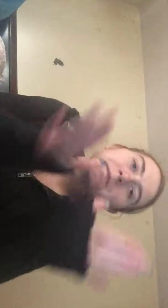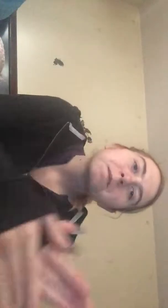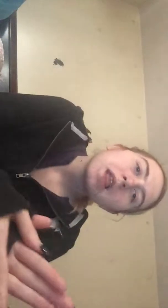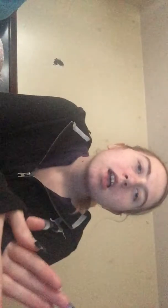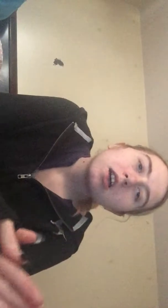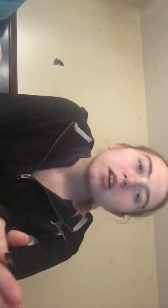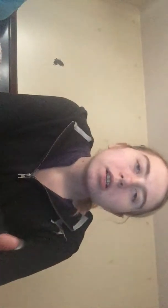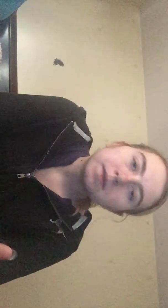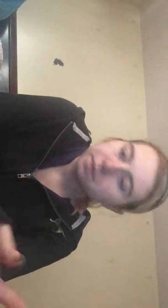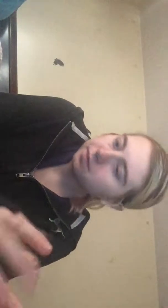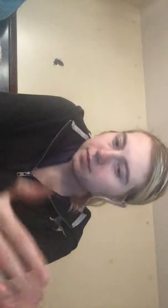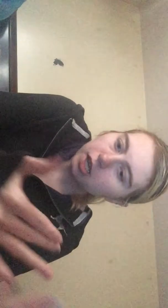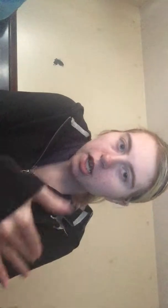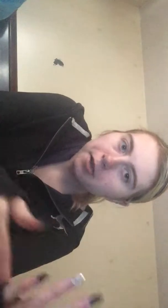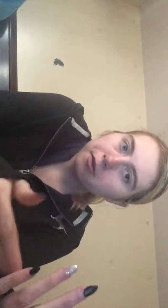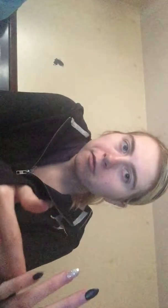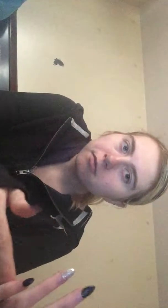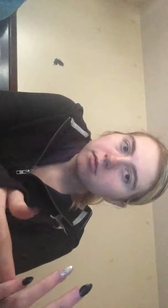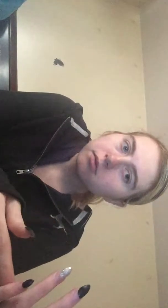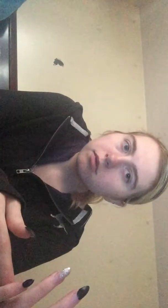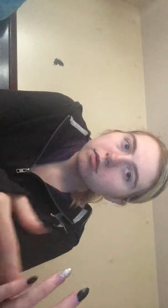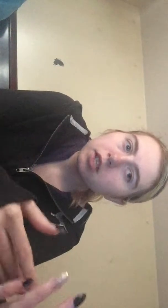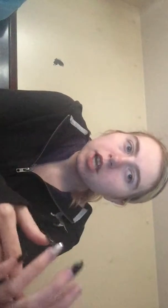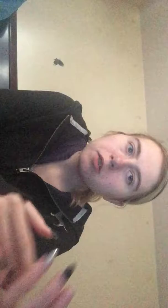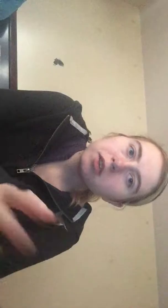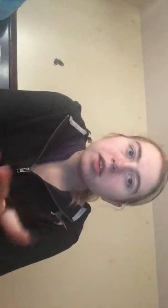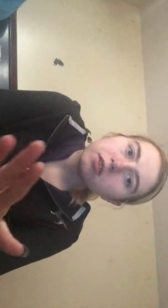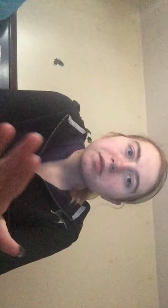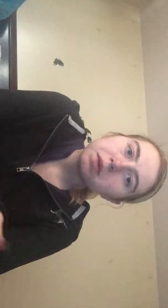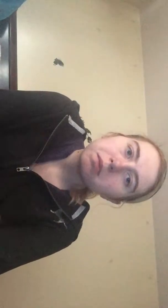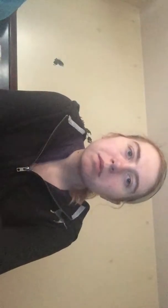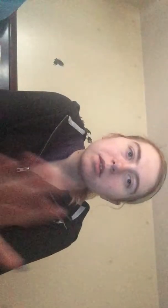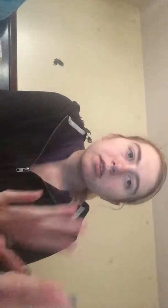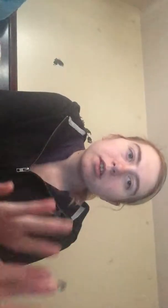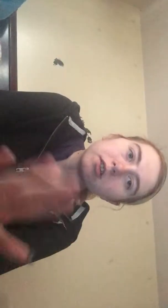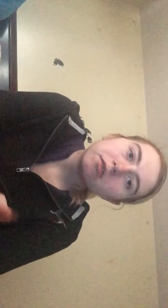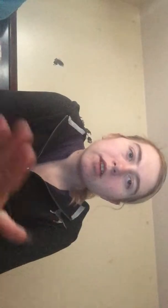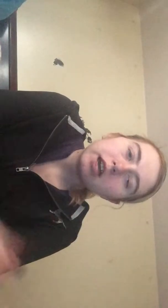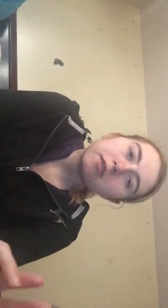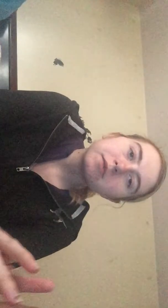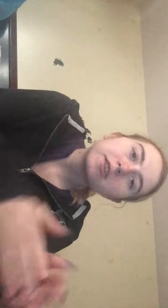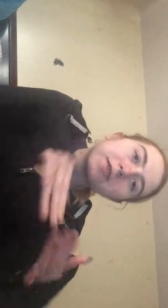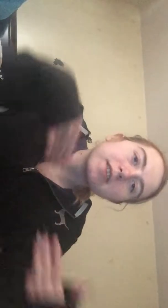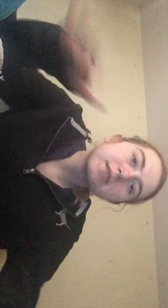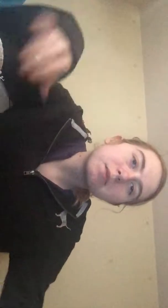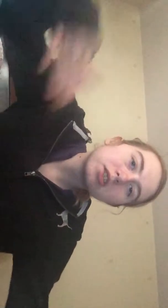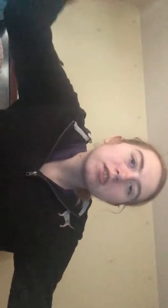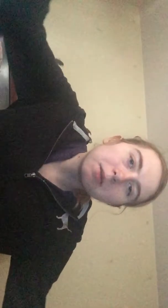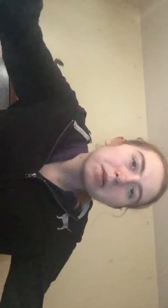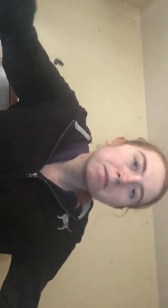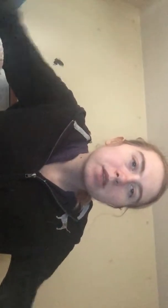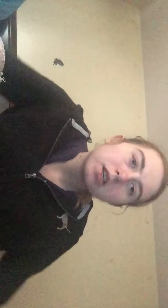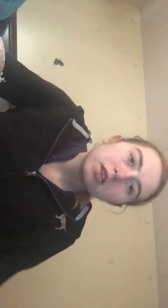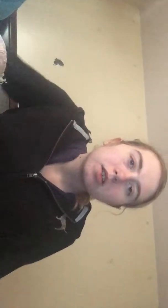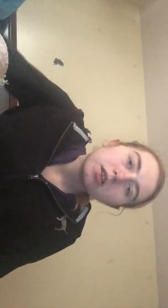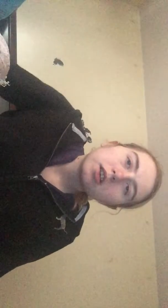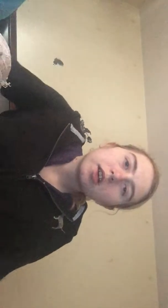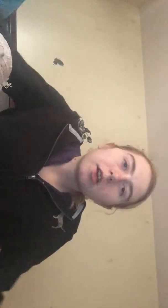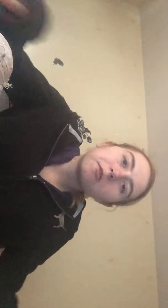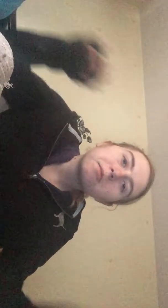um I don't I know he kills people but I don't know how sorry if I mentioned that but I don't